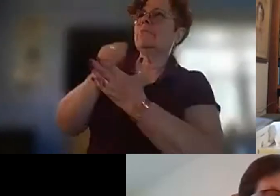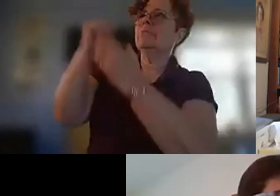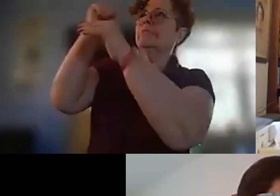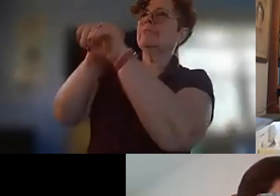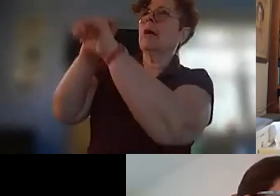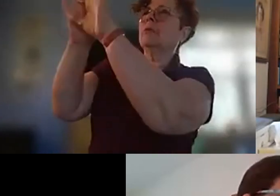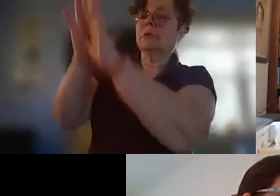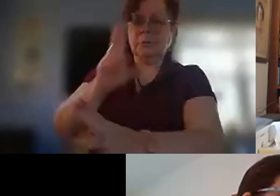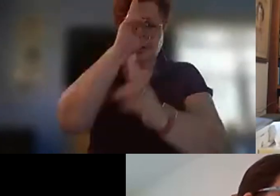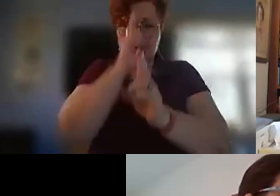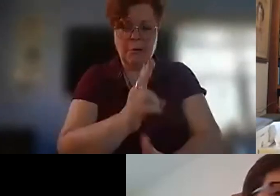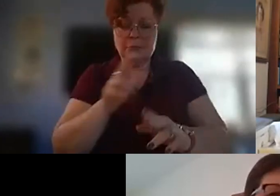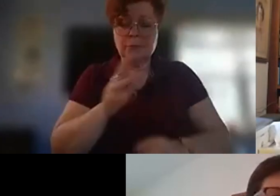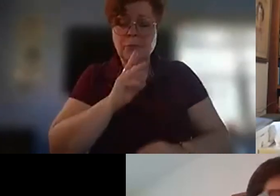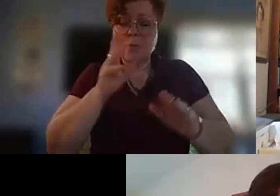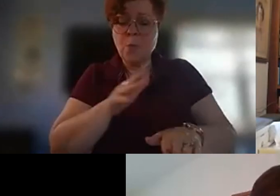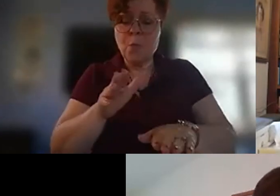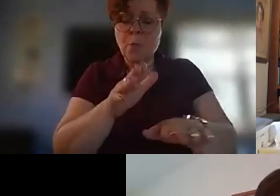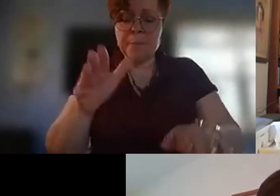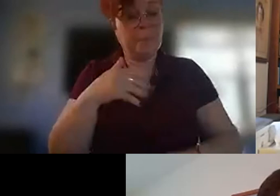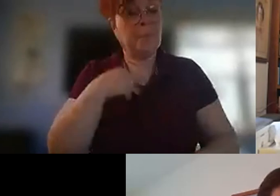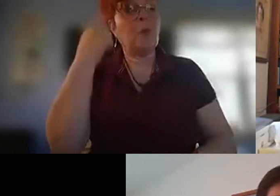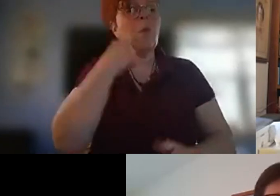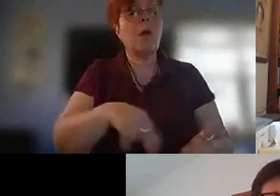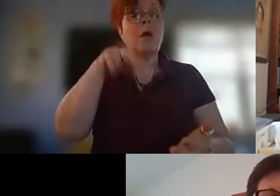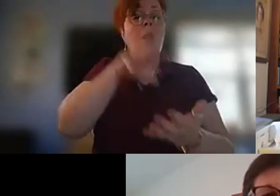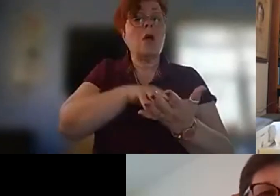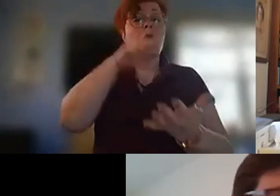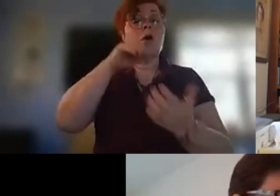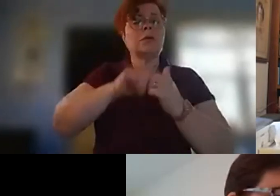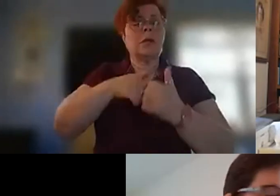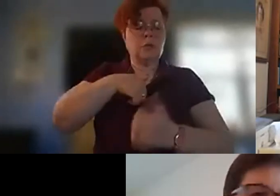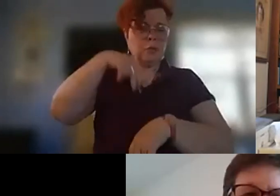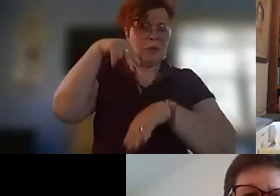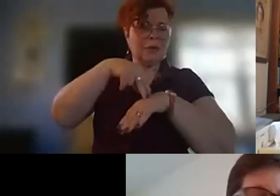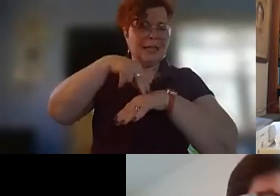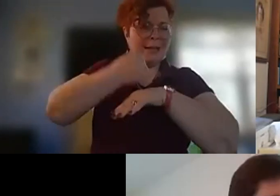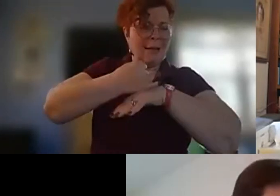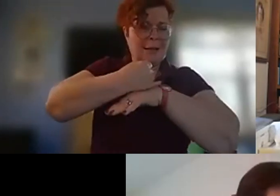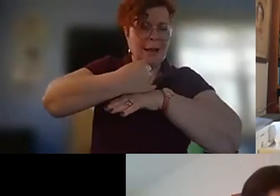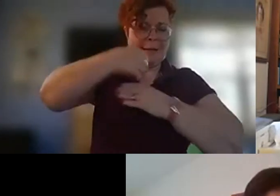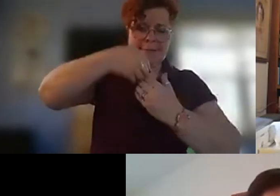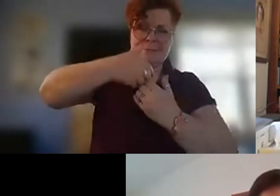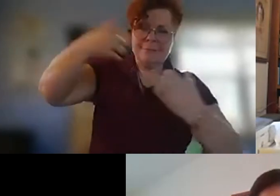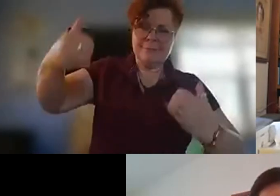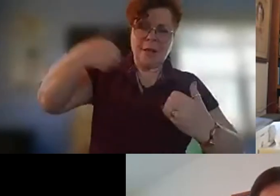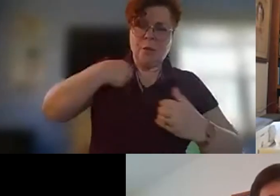one learns to stand on the divided island some call life and soak